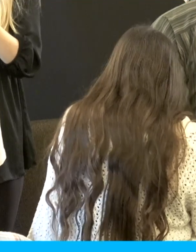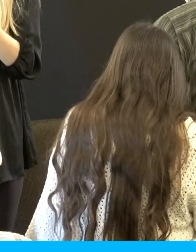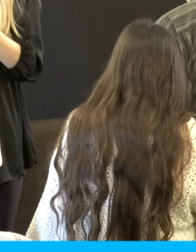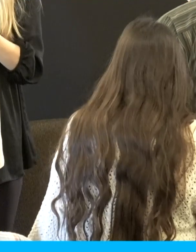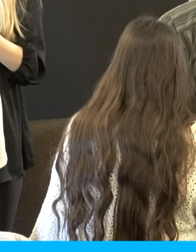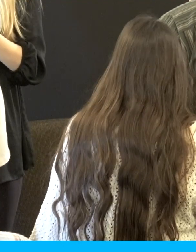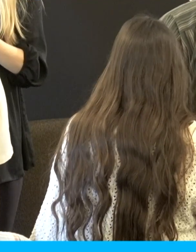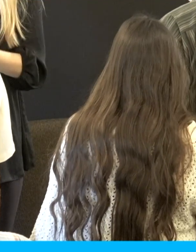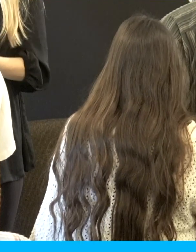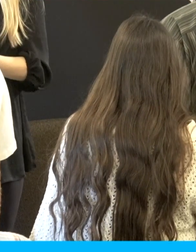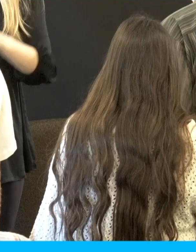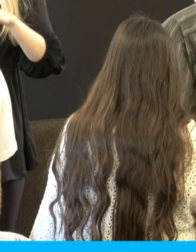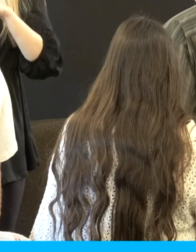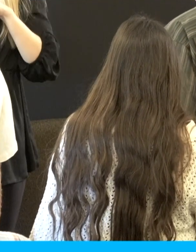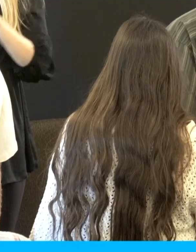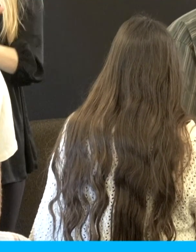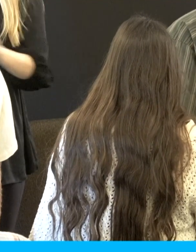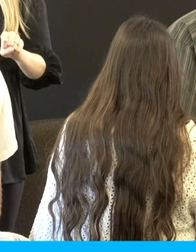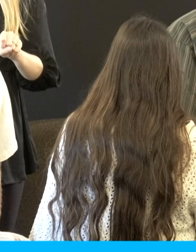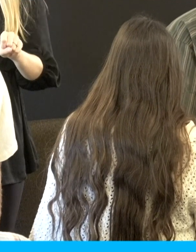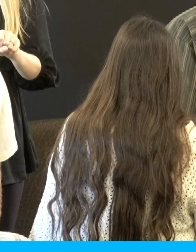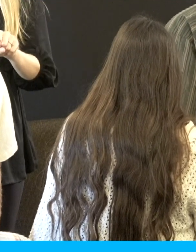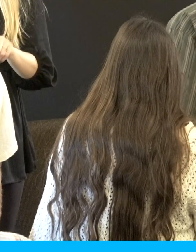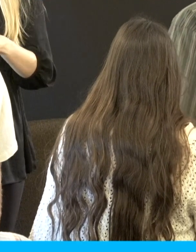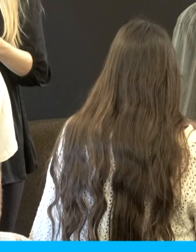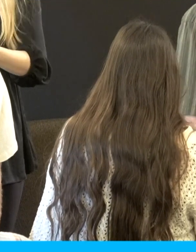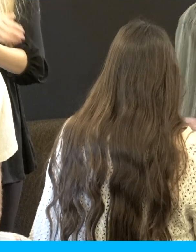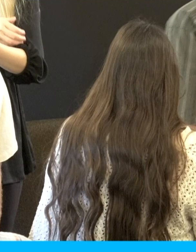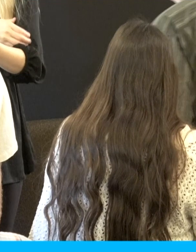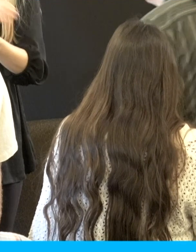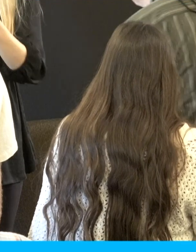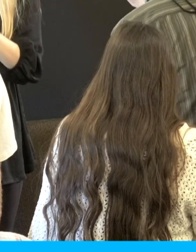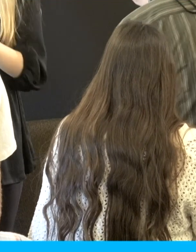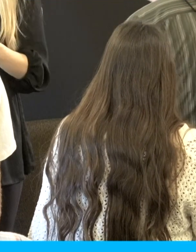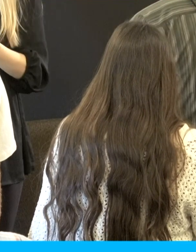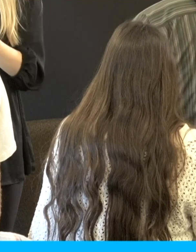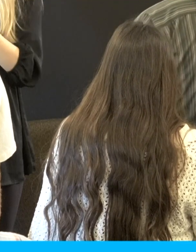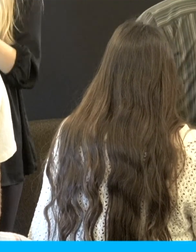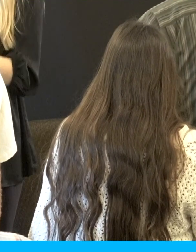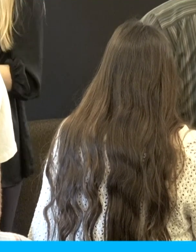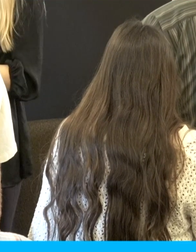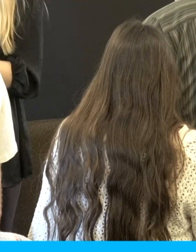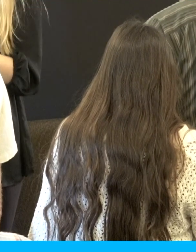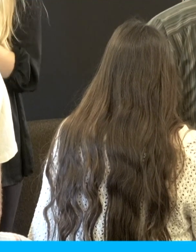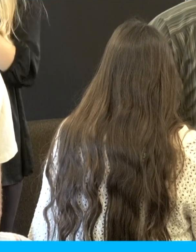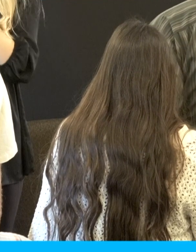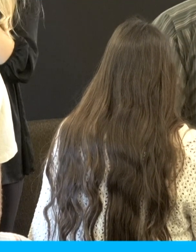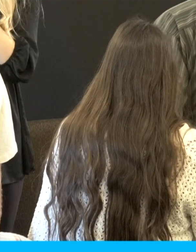you'll give them power to be sons and daughters of God to those who believe. So, Lord, be with your people today. Thank you for these things. And, Lord,